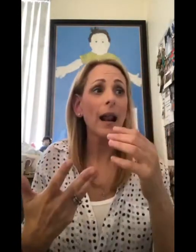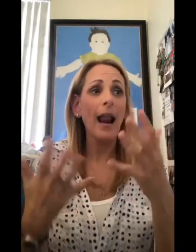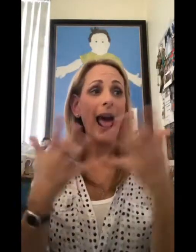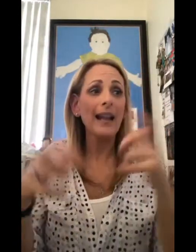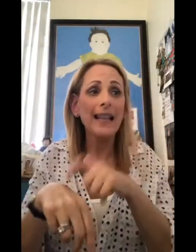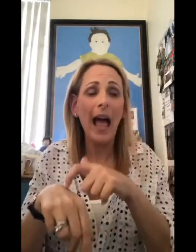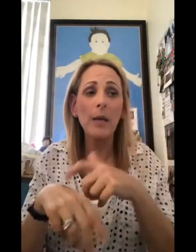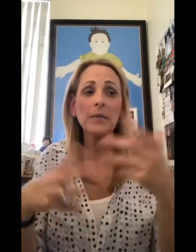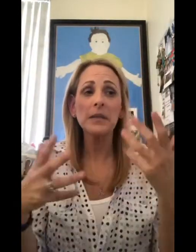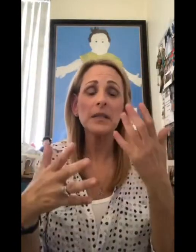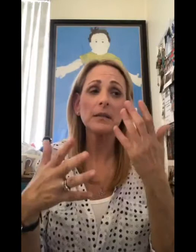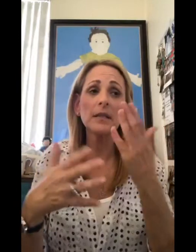a lot of times,